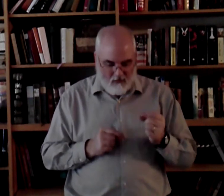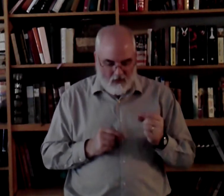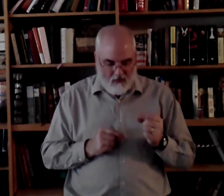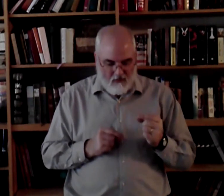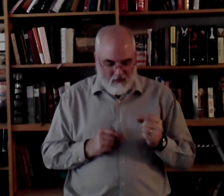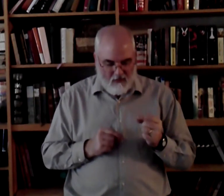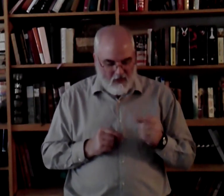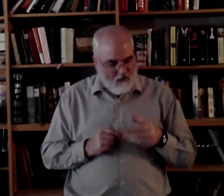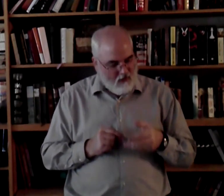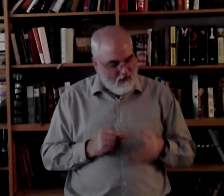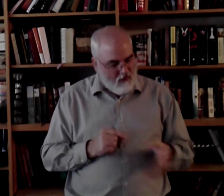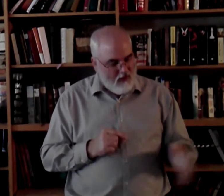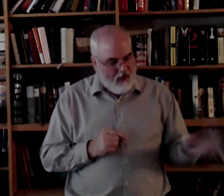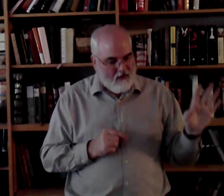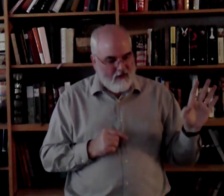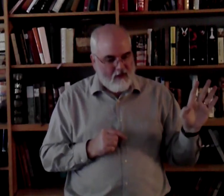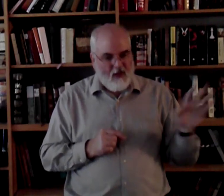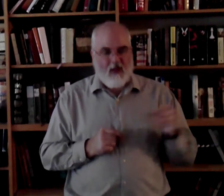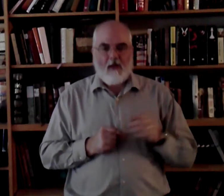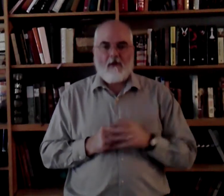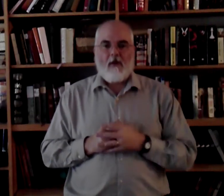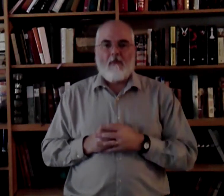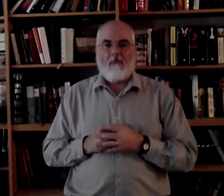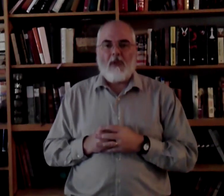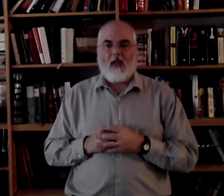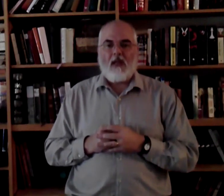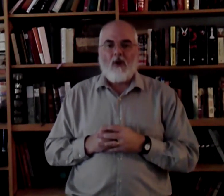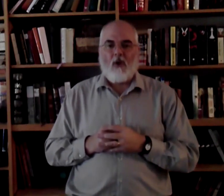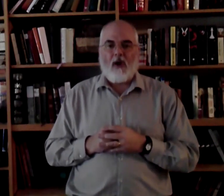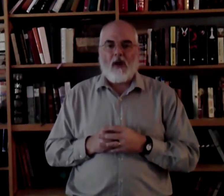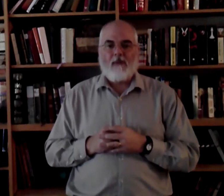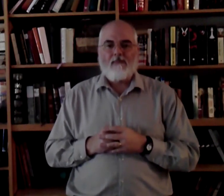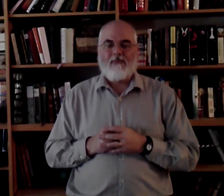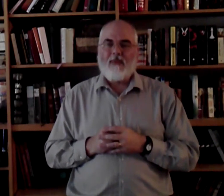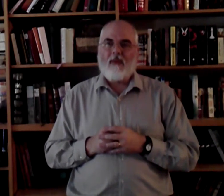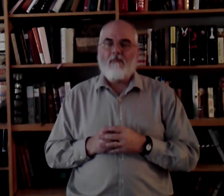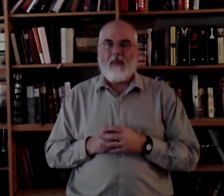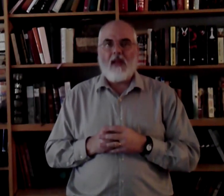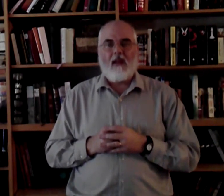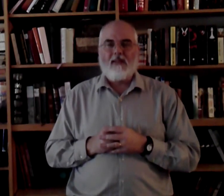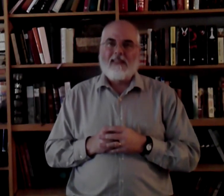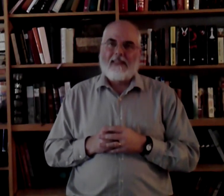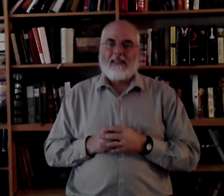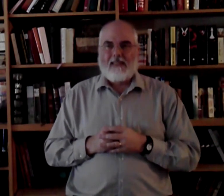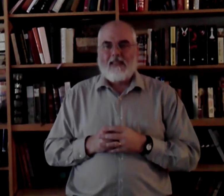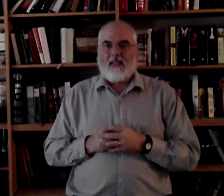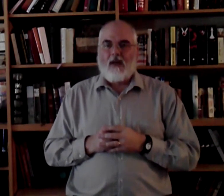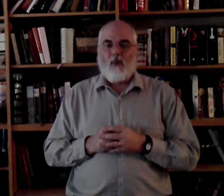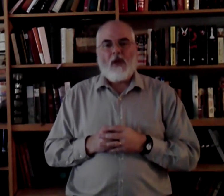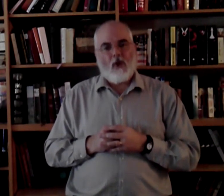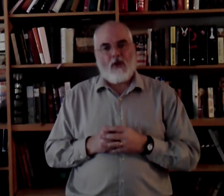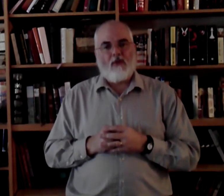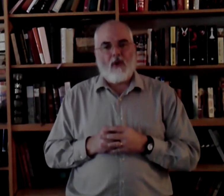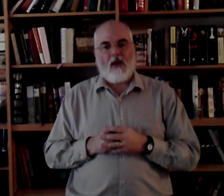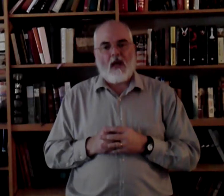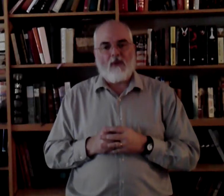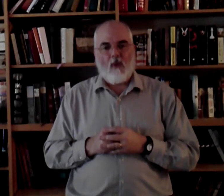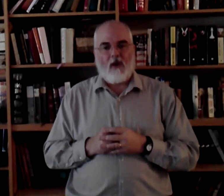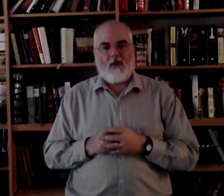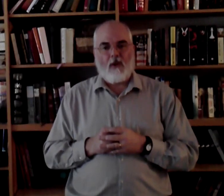word. I'm going to throw it out. Be glory. Be. We could throw it out if we wanted to,